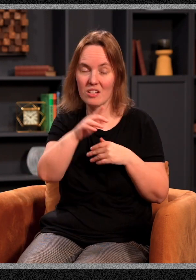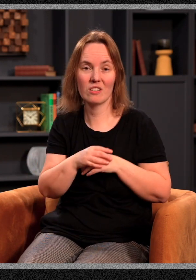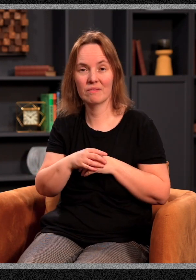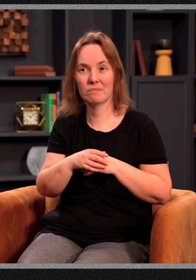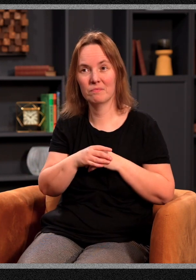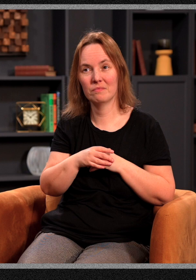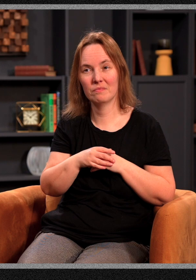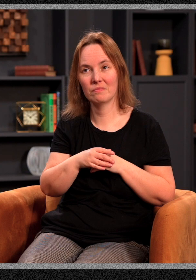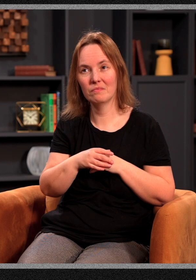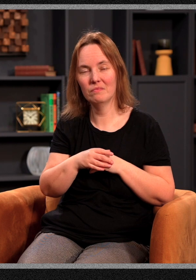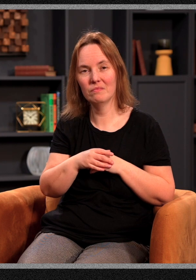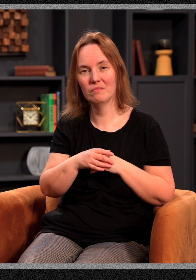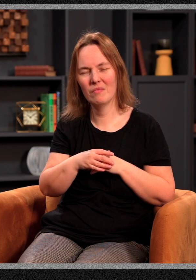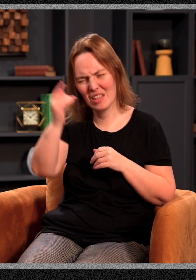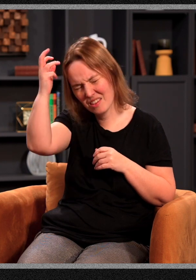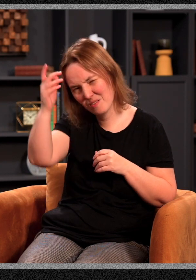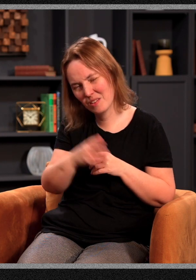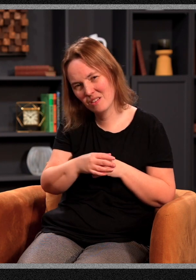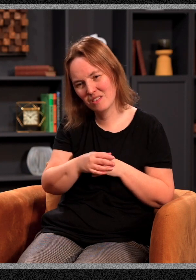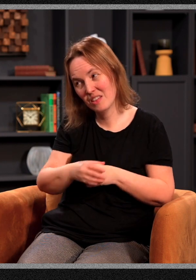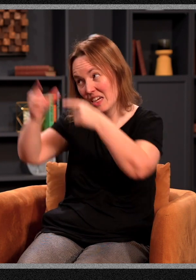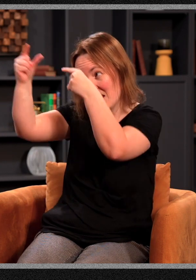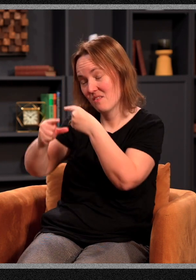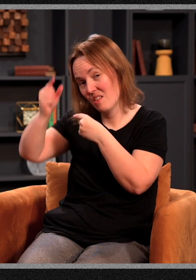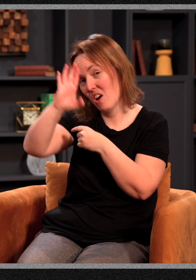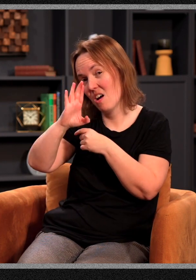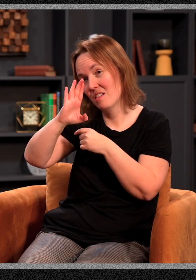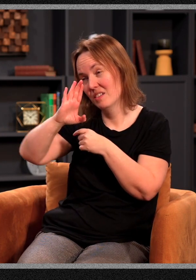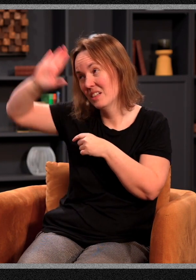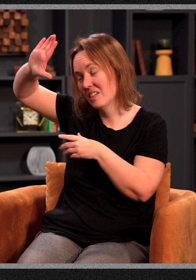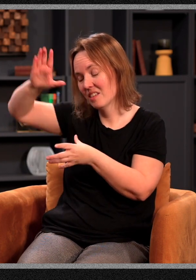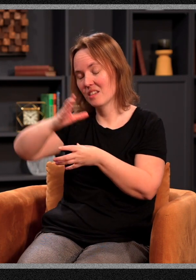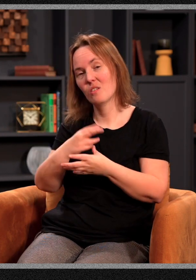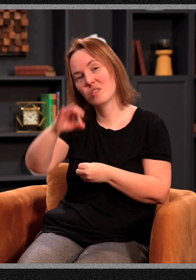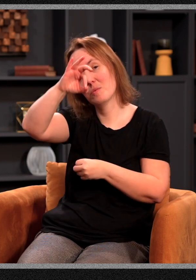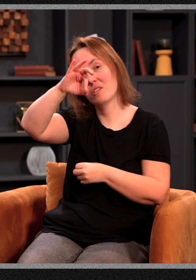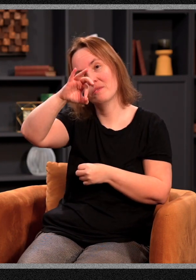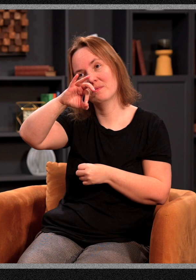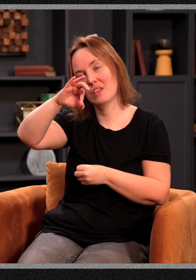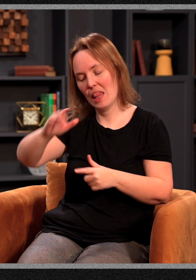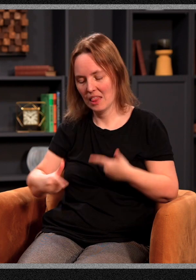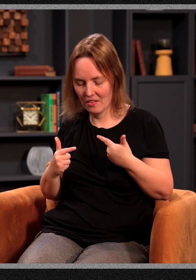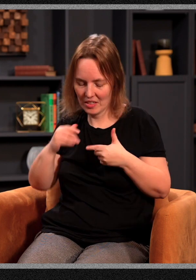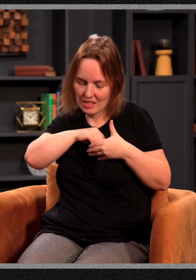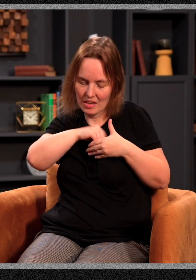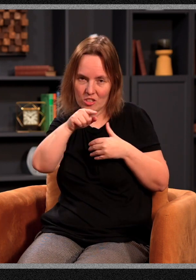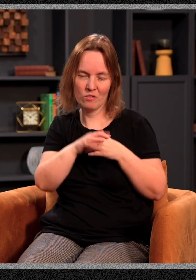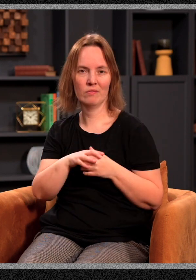Think about that for a moment. The gift of God, his spirit, lives inside you.